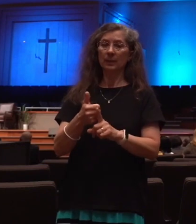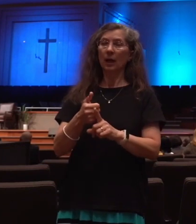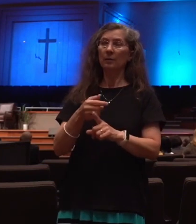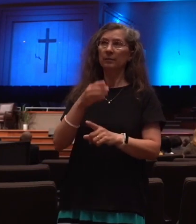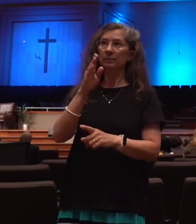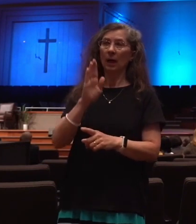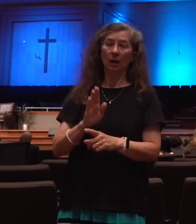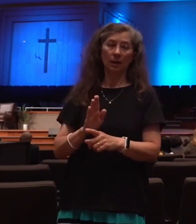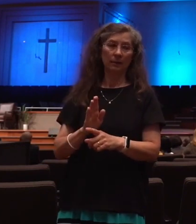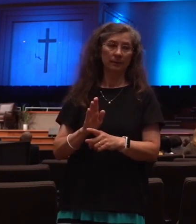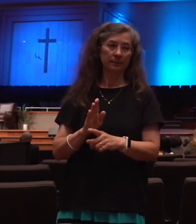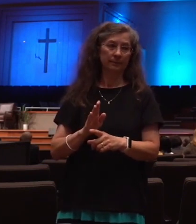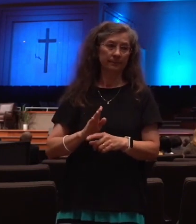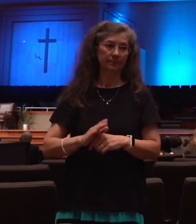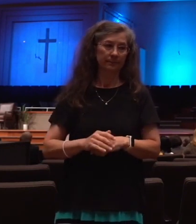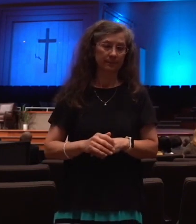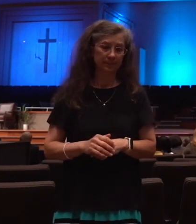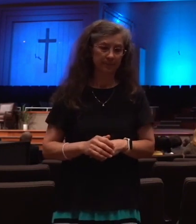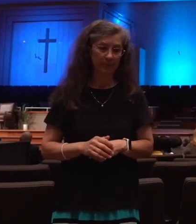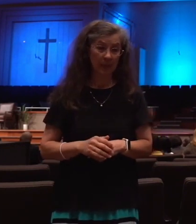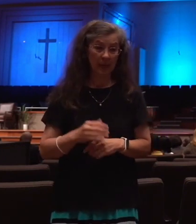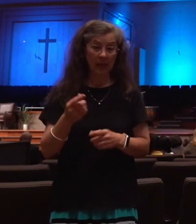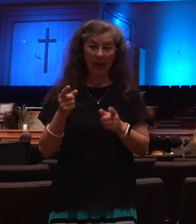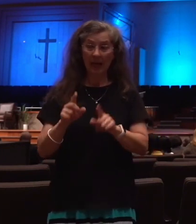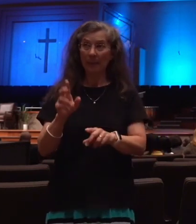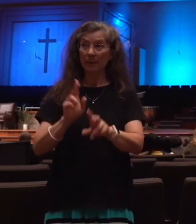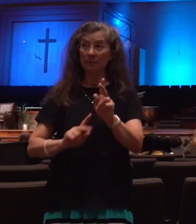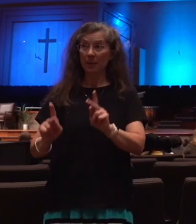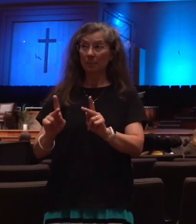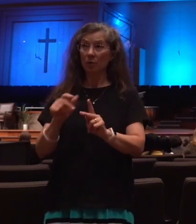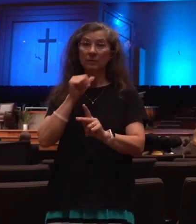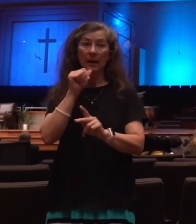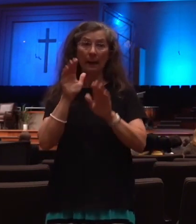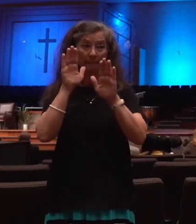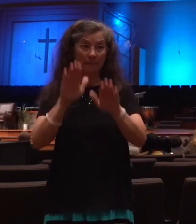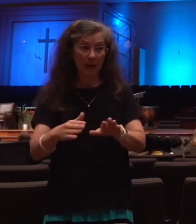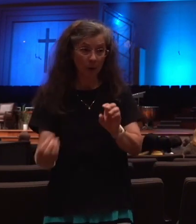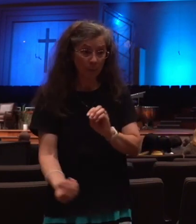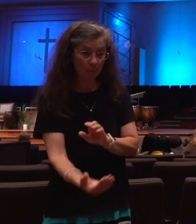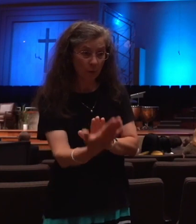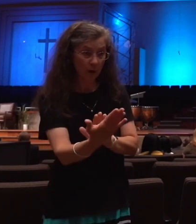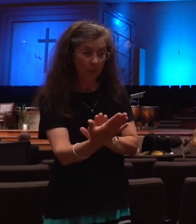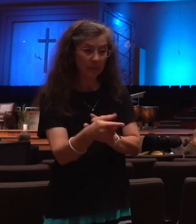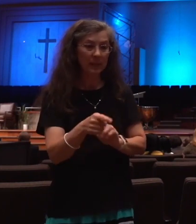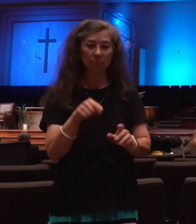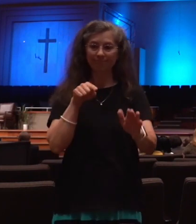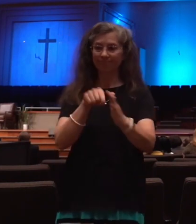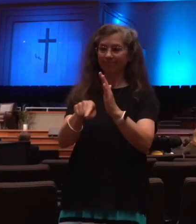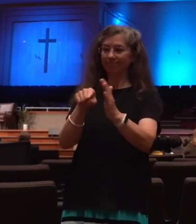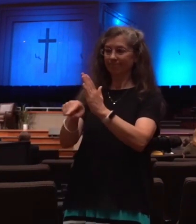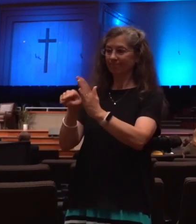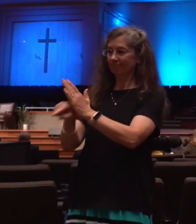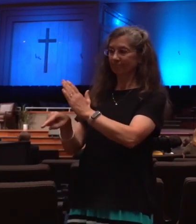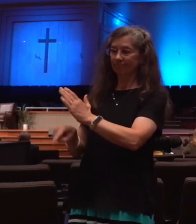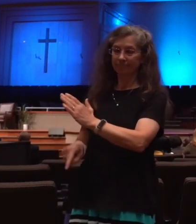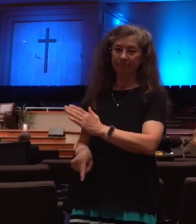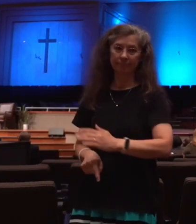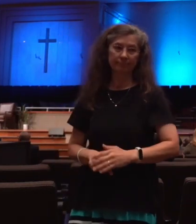who will not bow down to him, he will kill. And of course he will go after, if you read the whole chapter